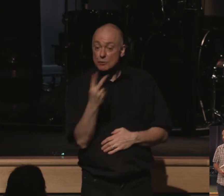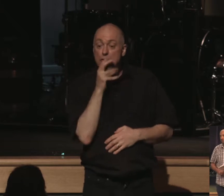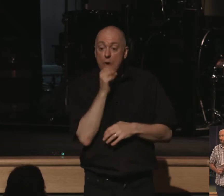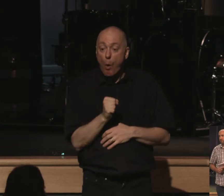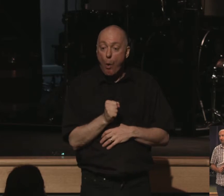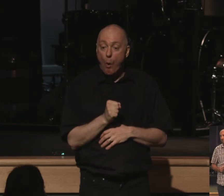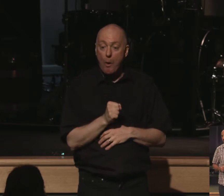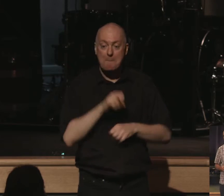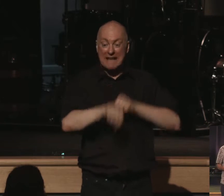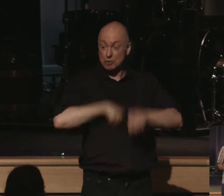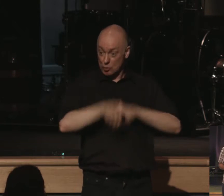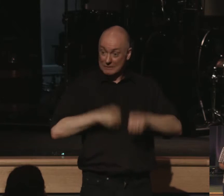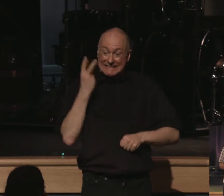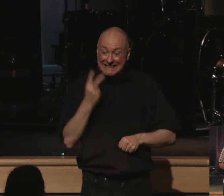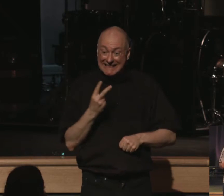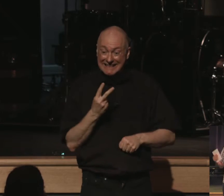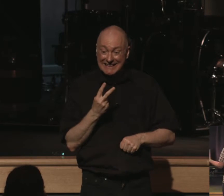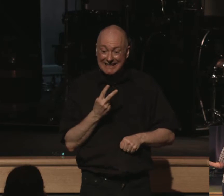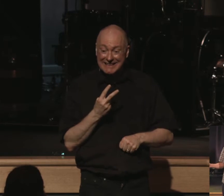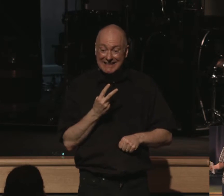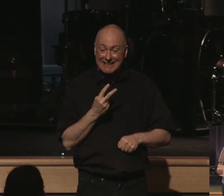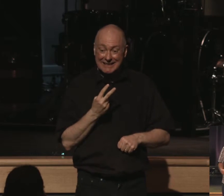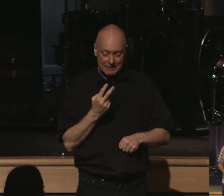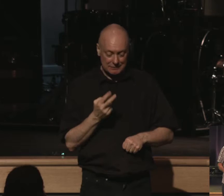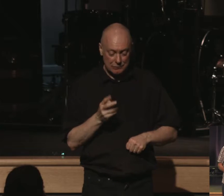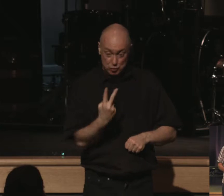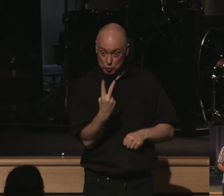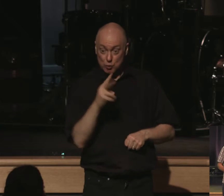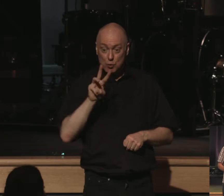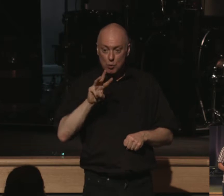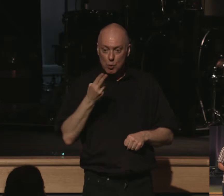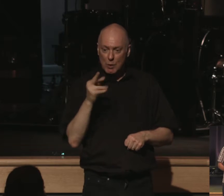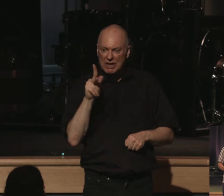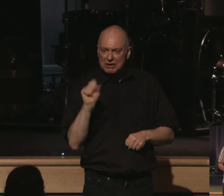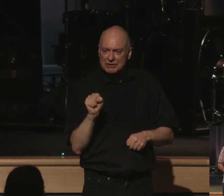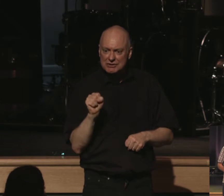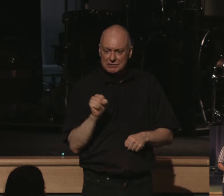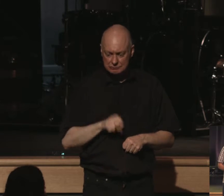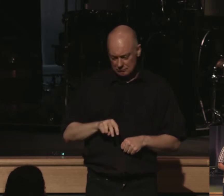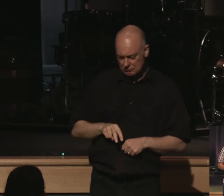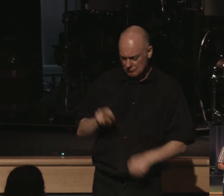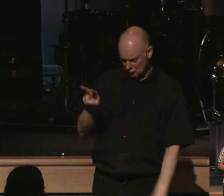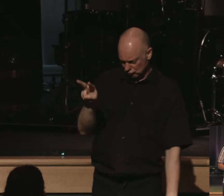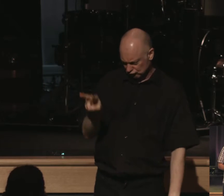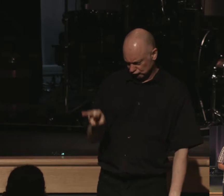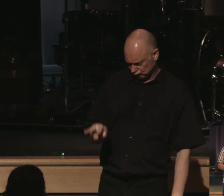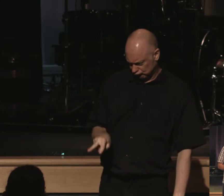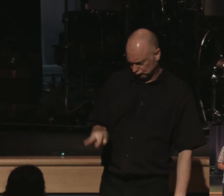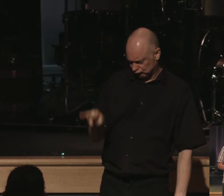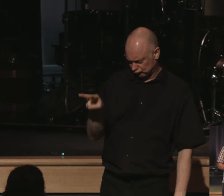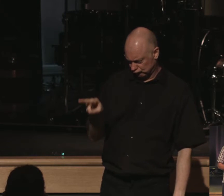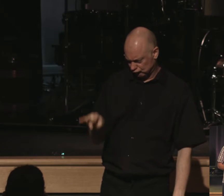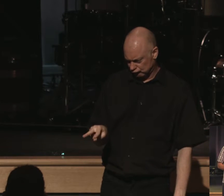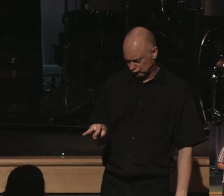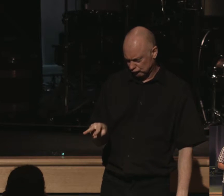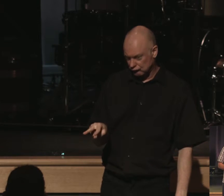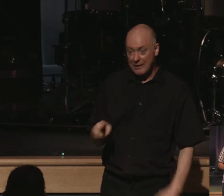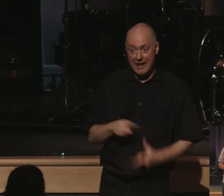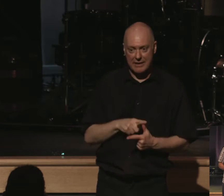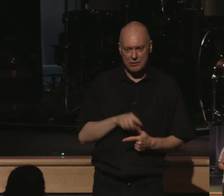-old around a bicycle, a two-wheeled bicycle? The two-year-old looks at the bicycle and then you look at the two-year